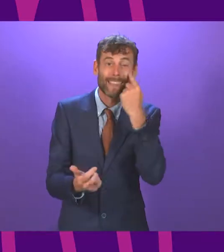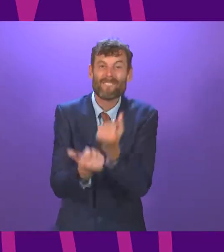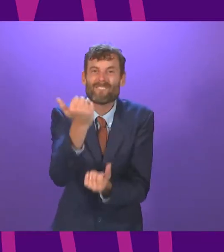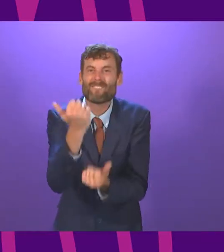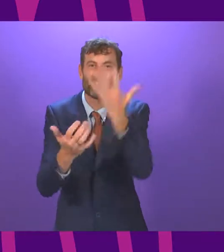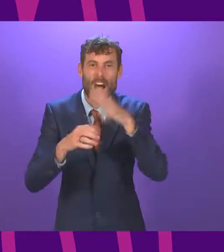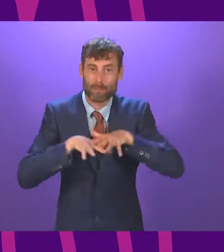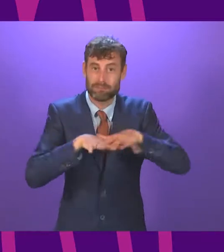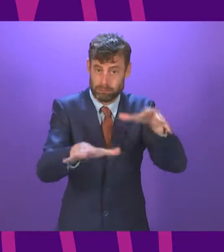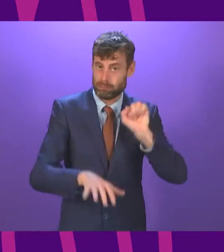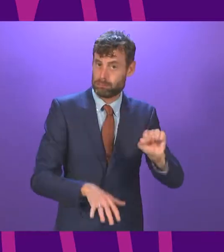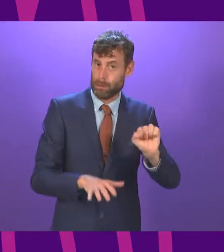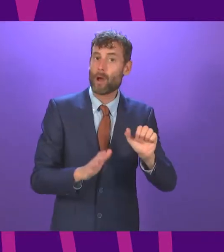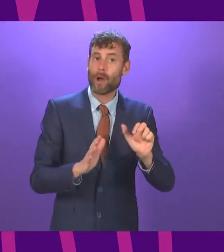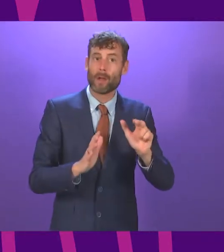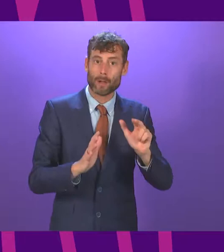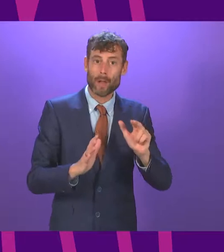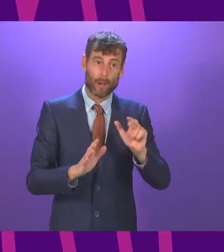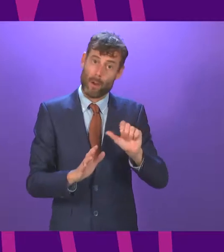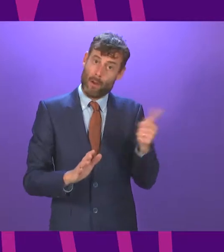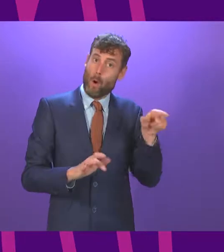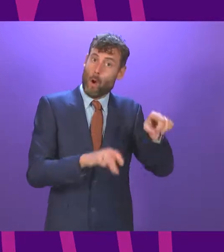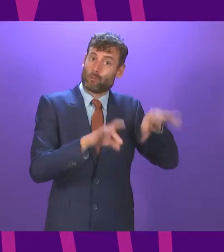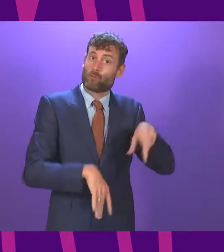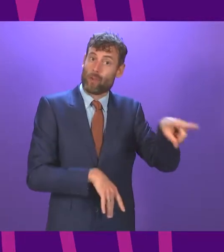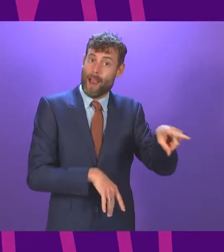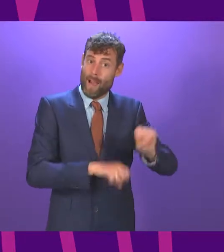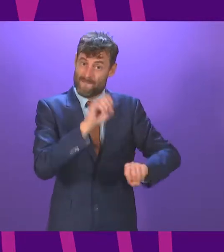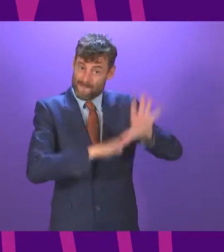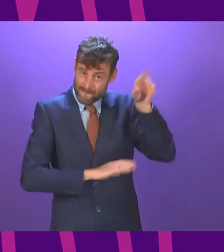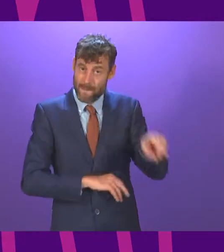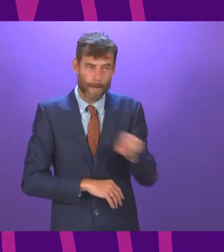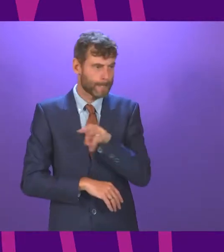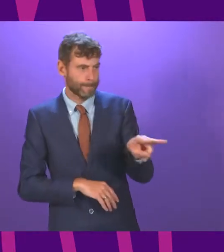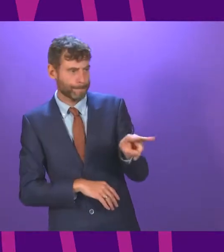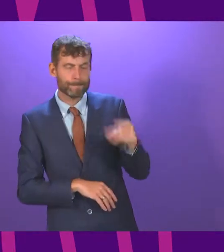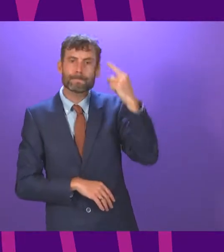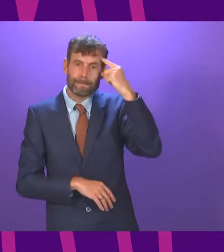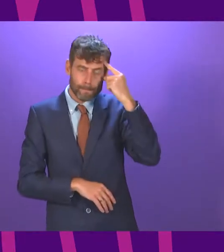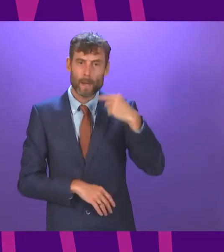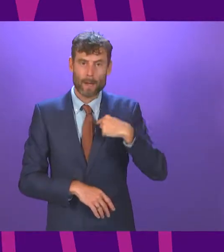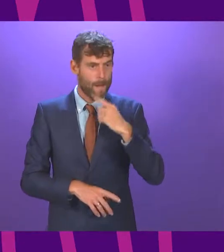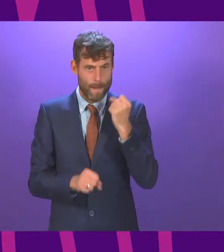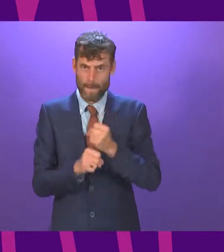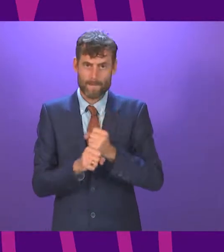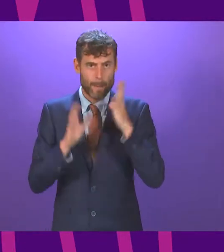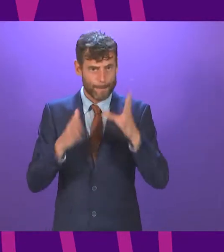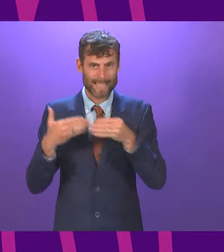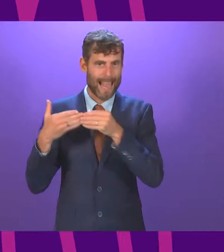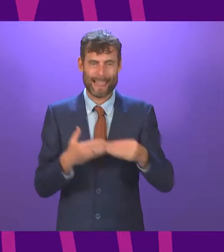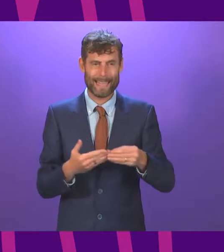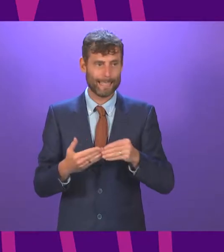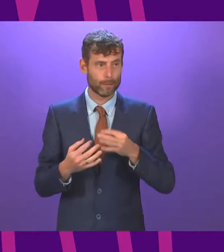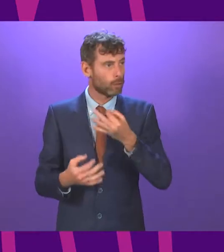which had devastated their Australian neighbours. And Ardern wanted to demonstrate to the world that her government was taking this global